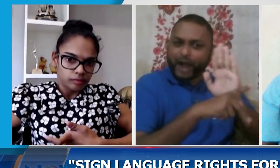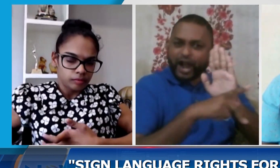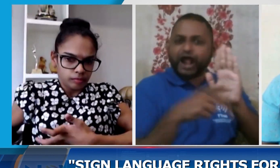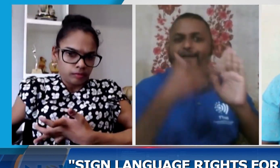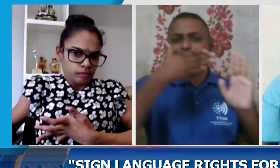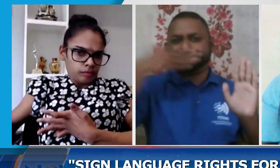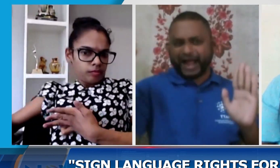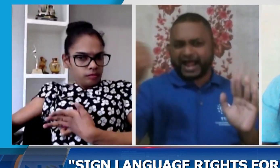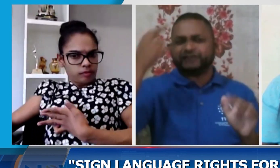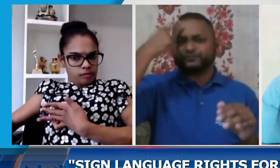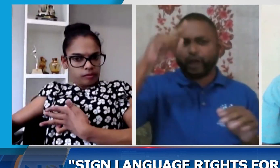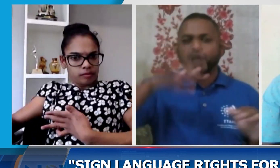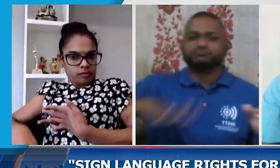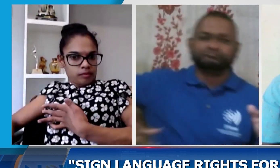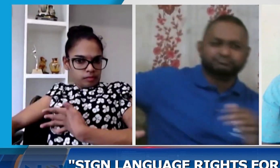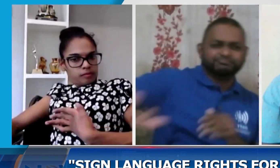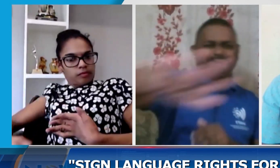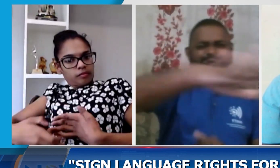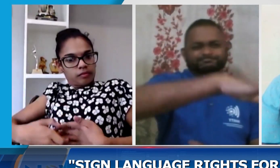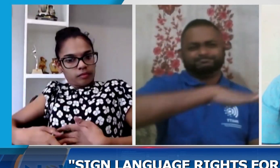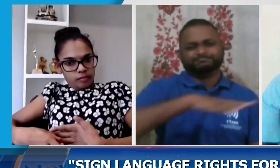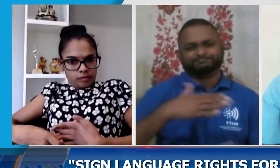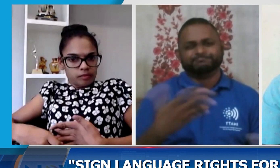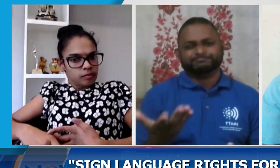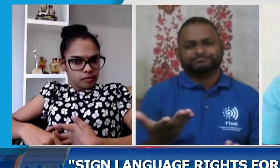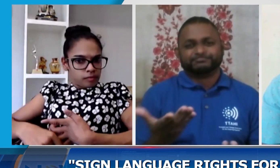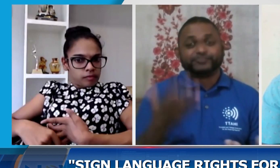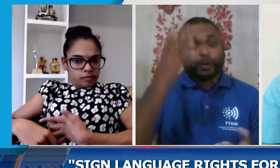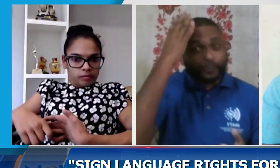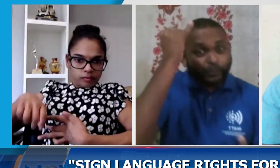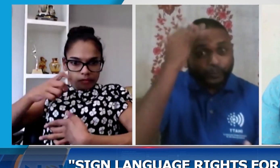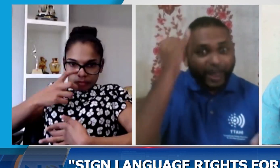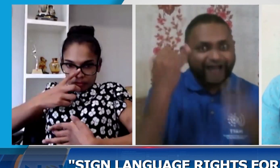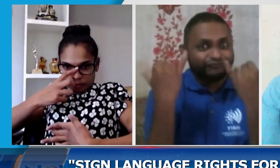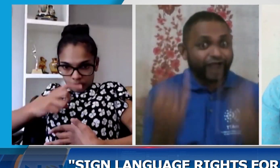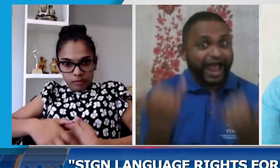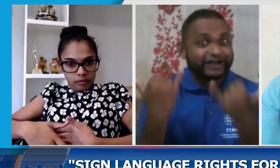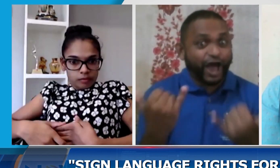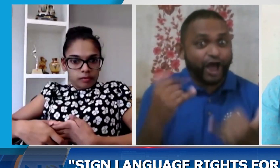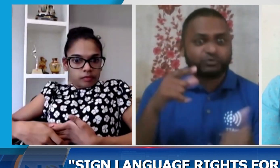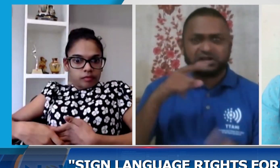change in policy so that sign language would be taught to all and become more prevalent. respond to of you. Thank